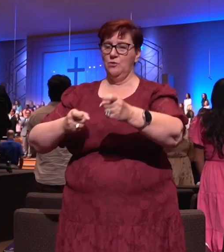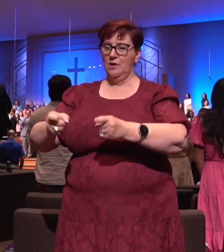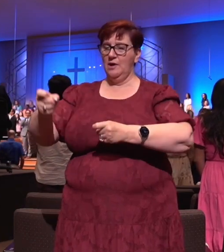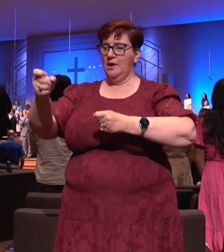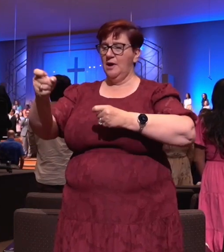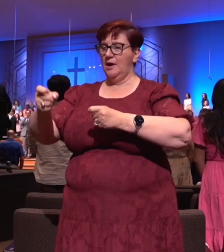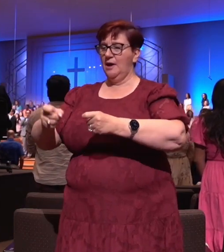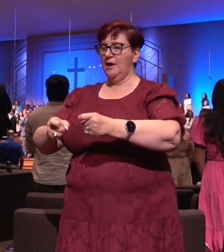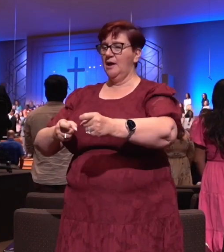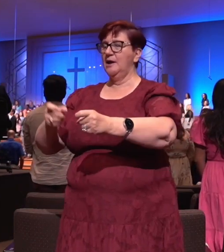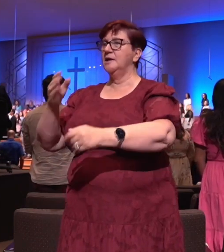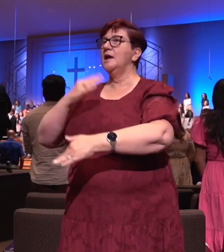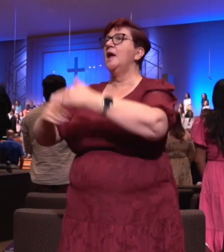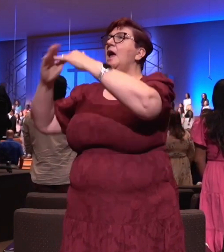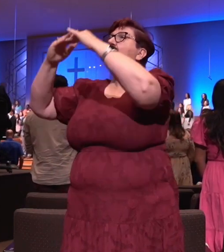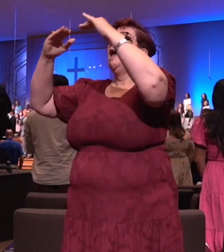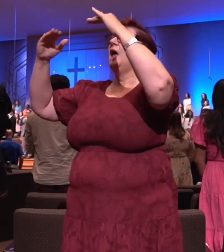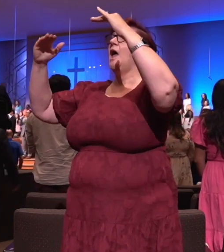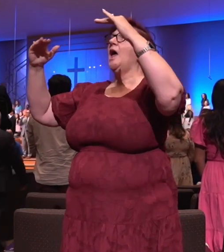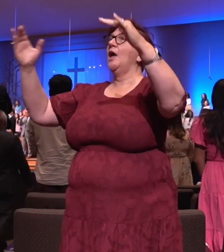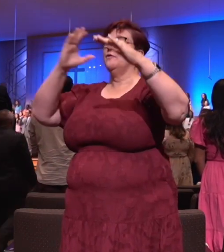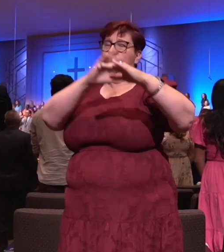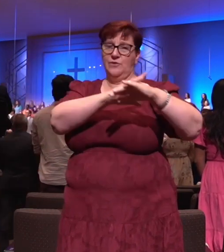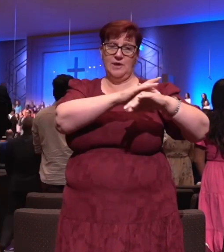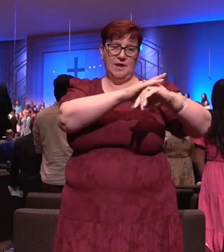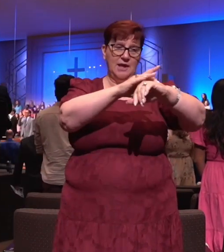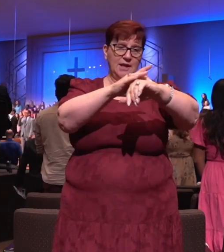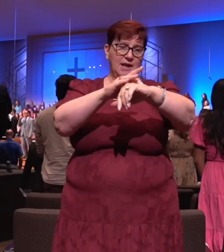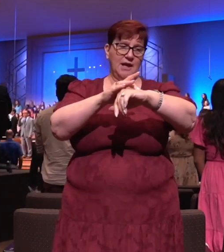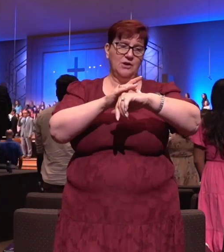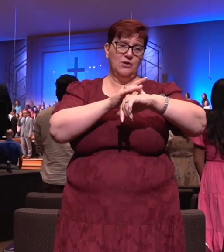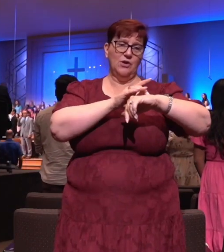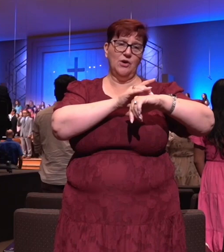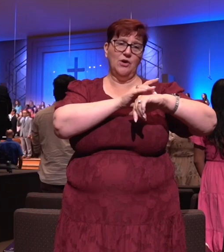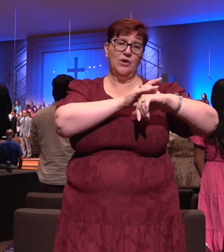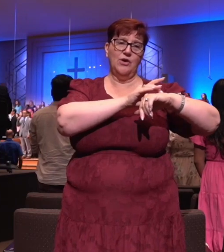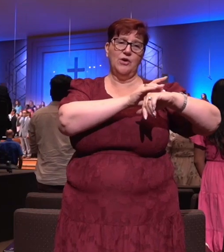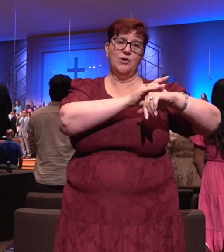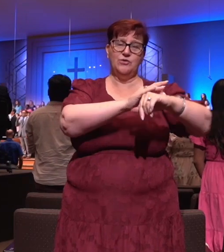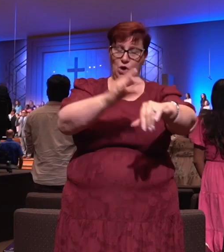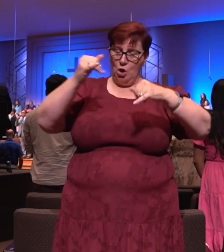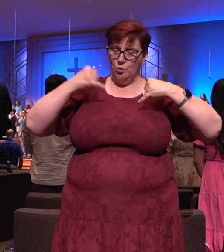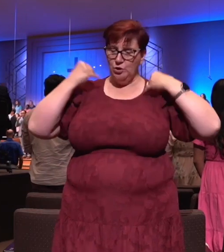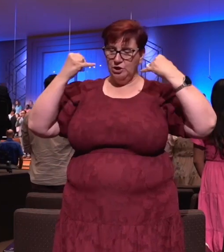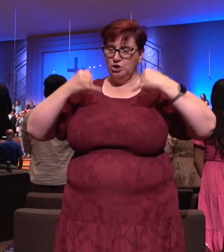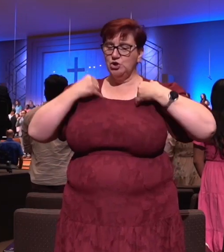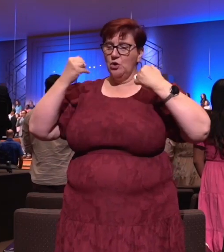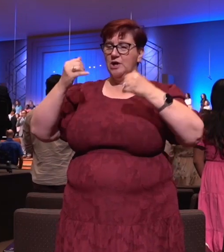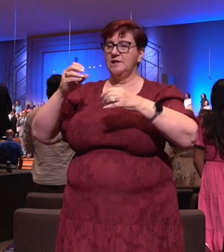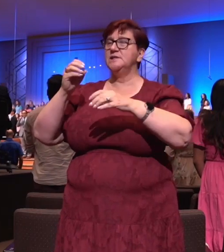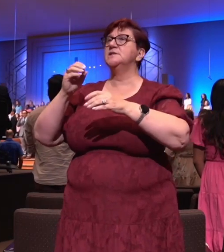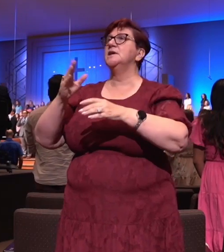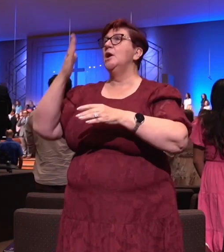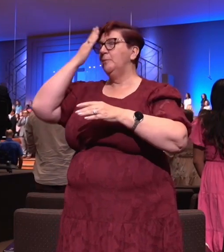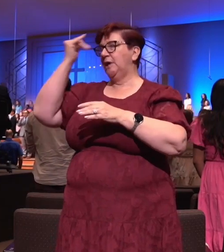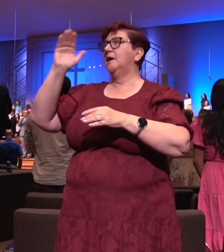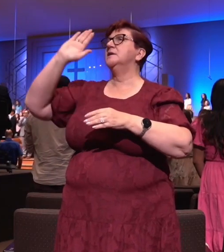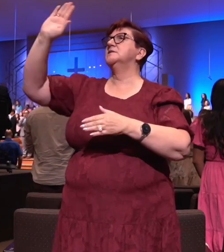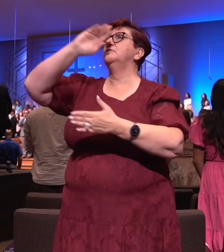reign, heaven and earth, rejoice in His holy